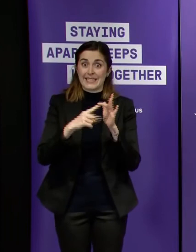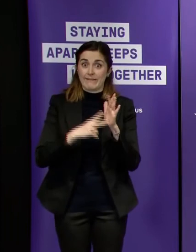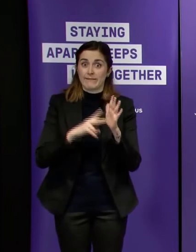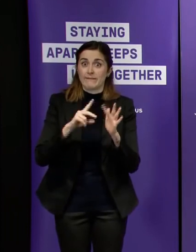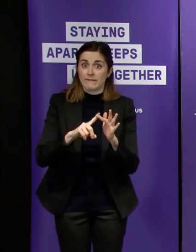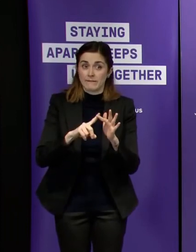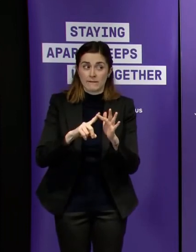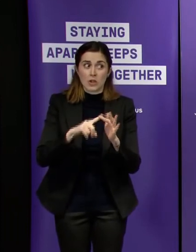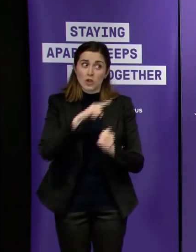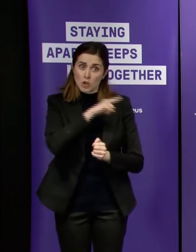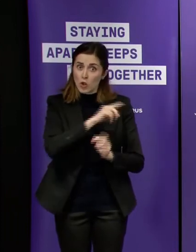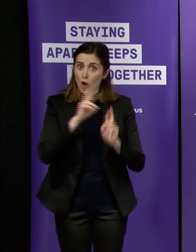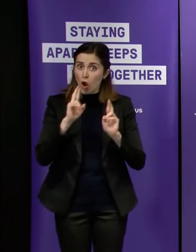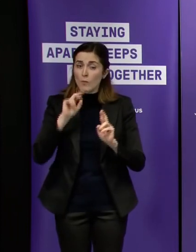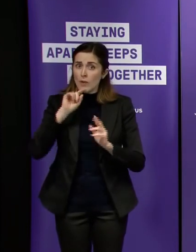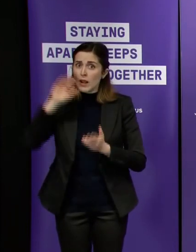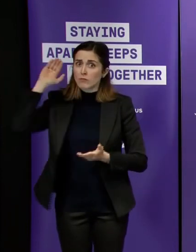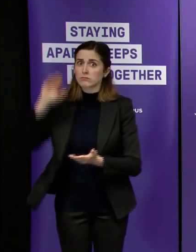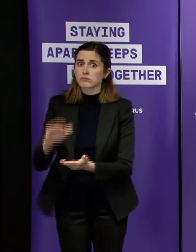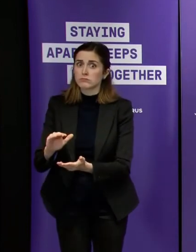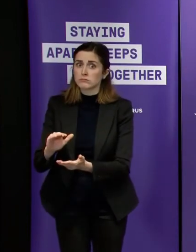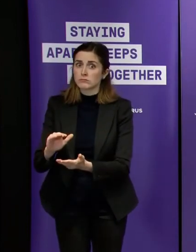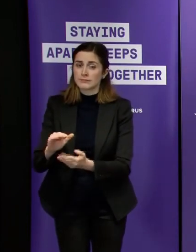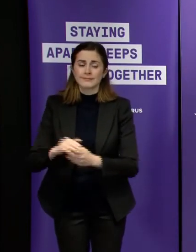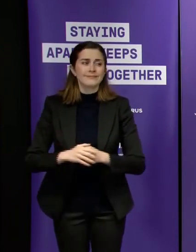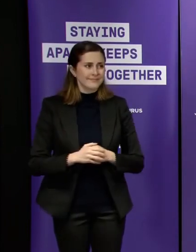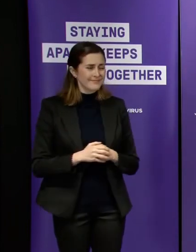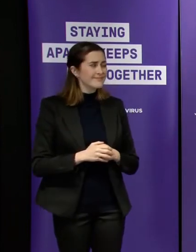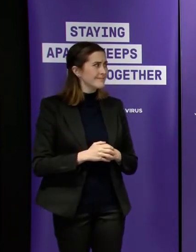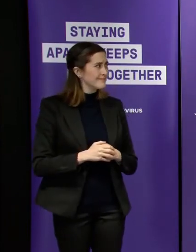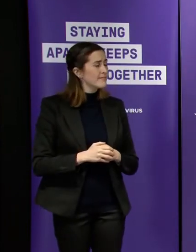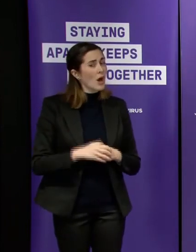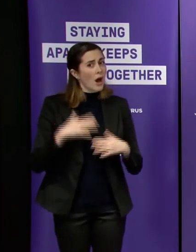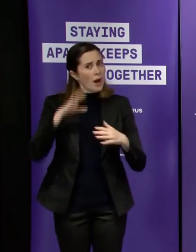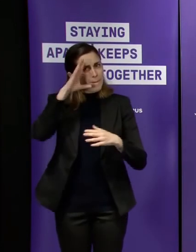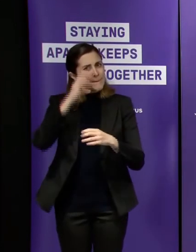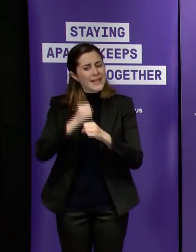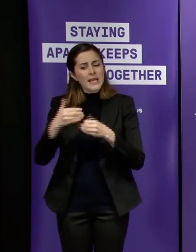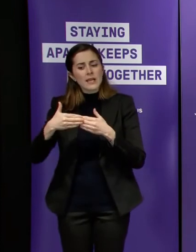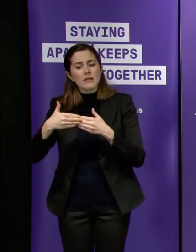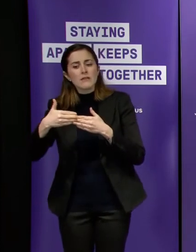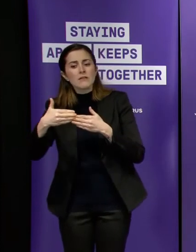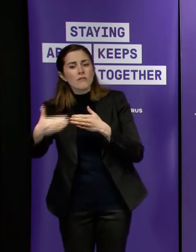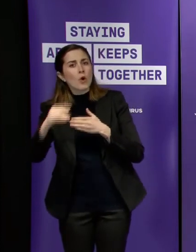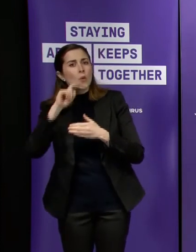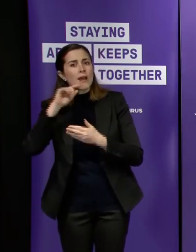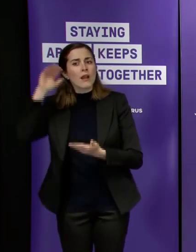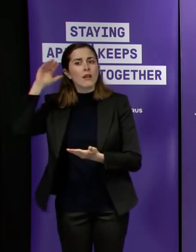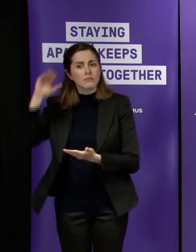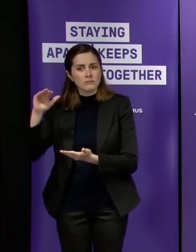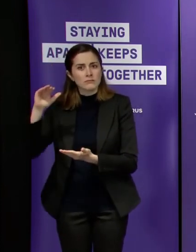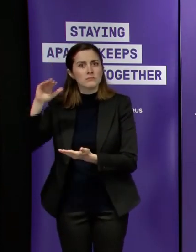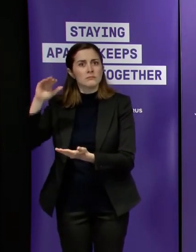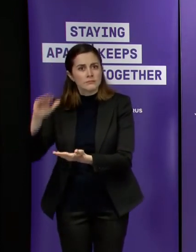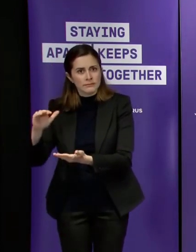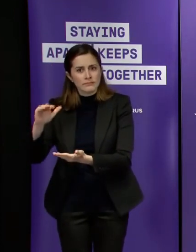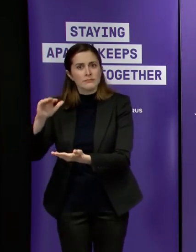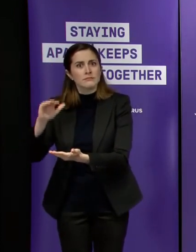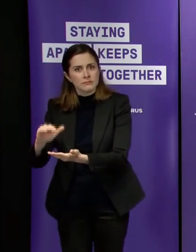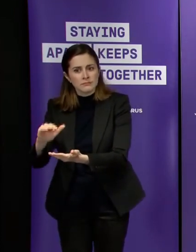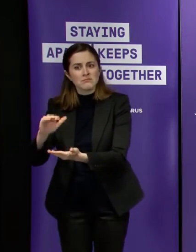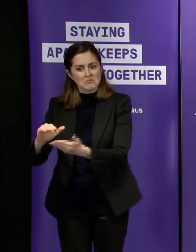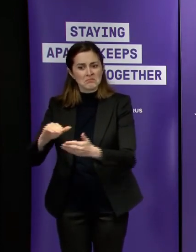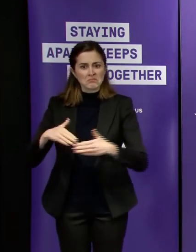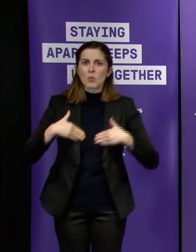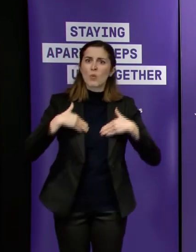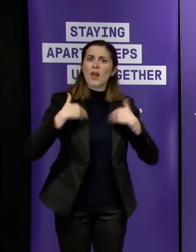large drops but considerably large i think we will continue to see active cases come down logic just tells you as you've got less new cases each day and